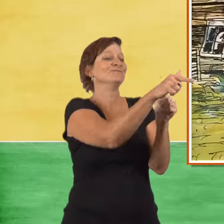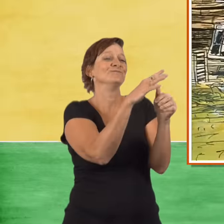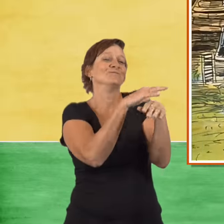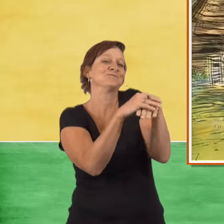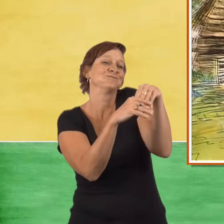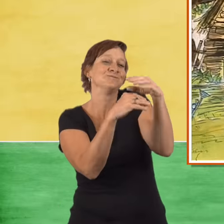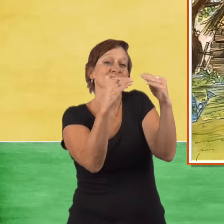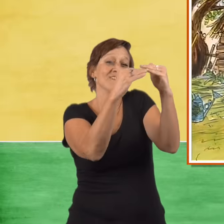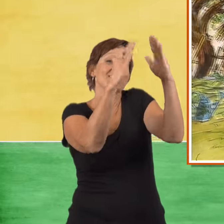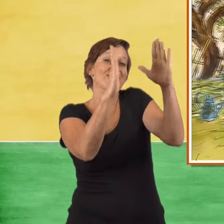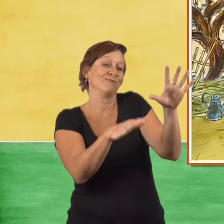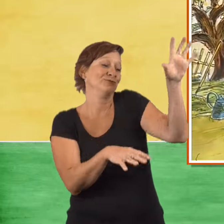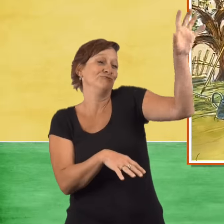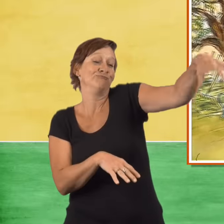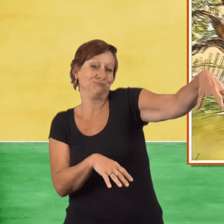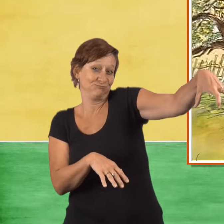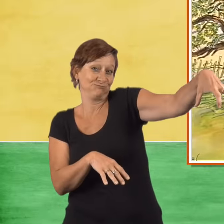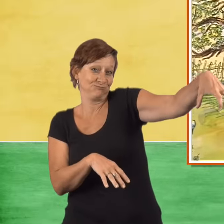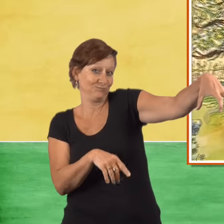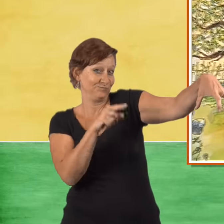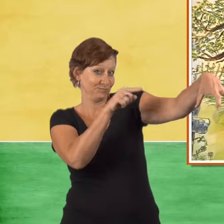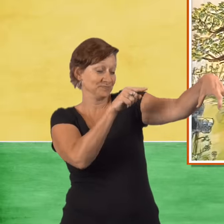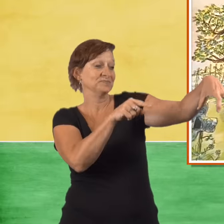live together in a cozy little house.